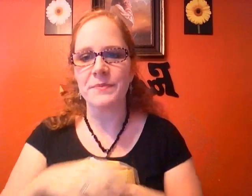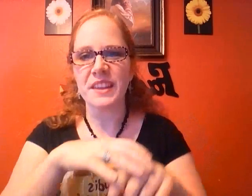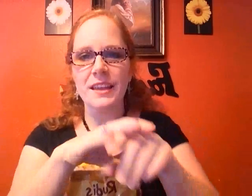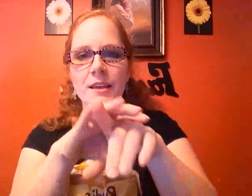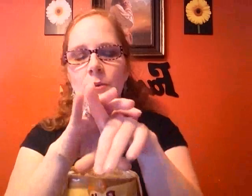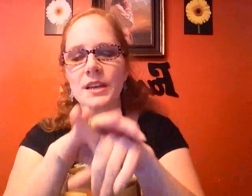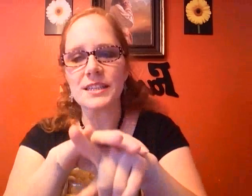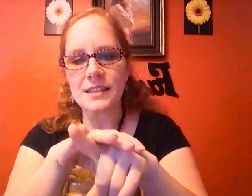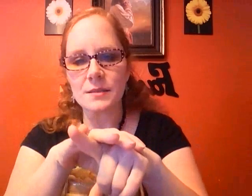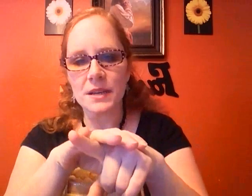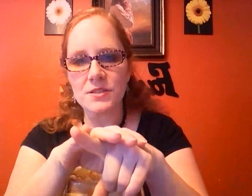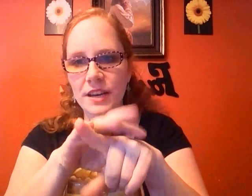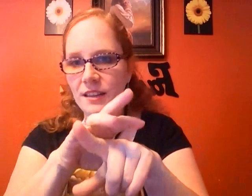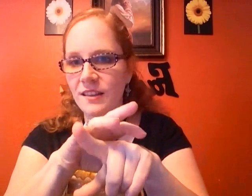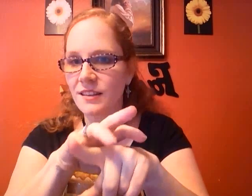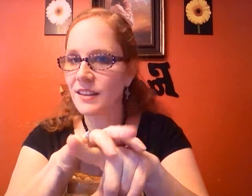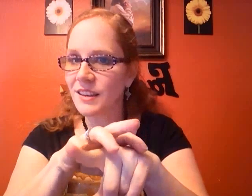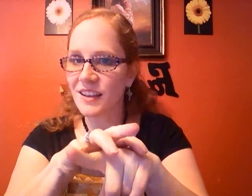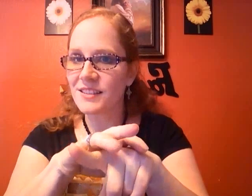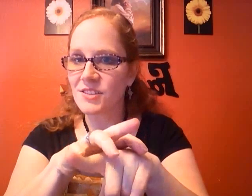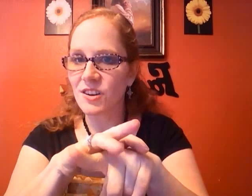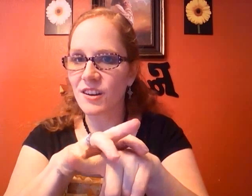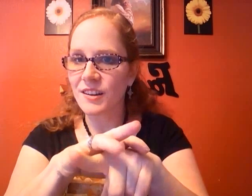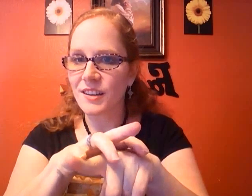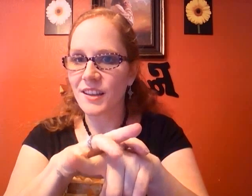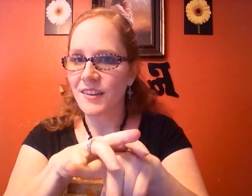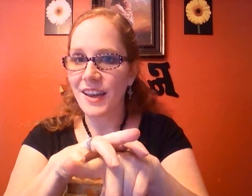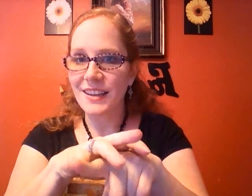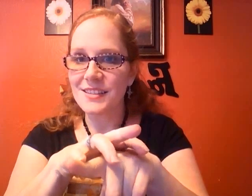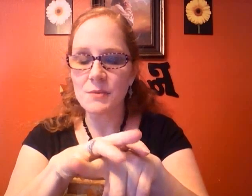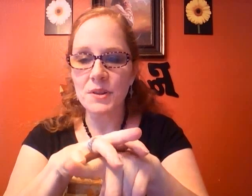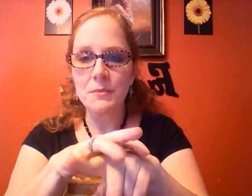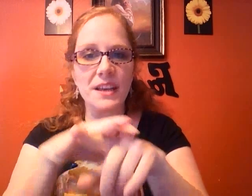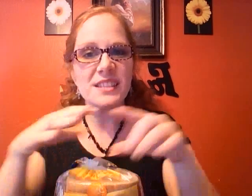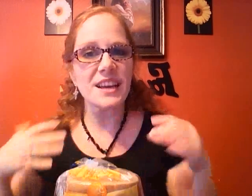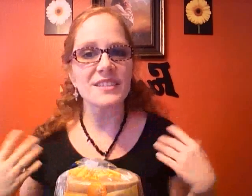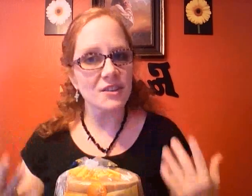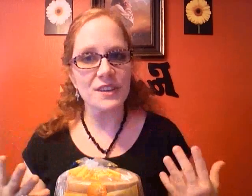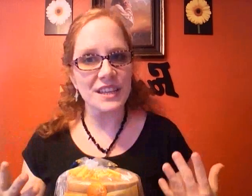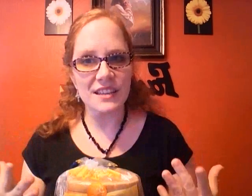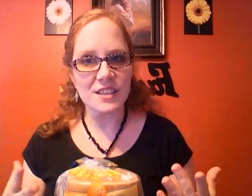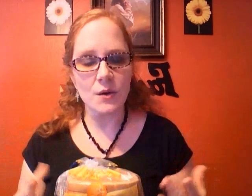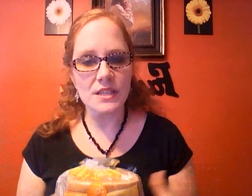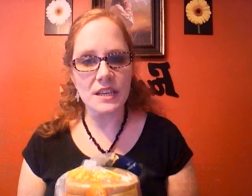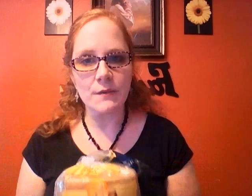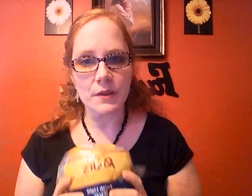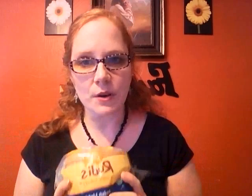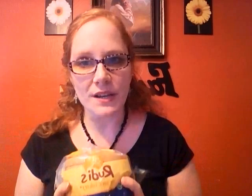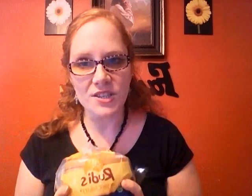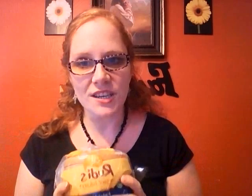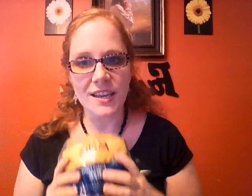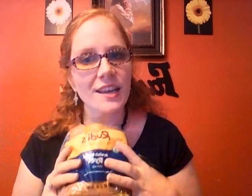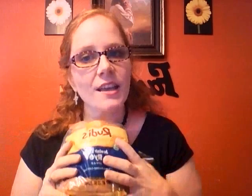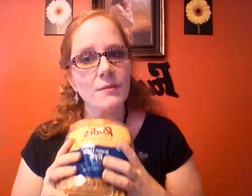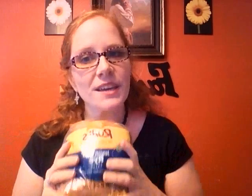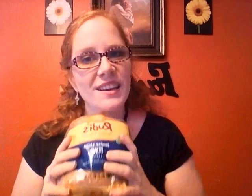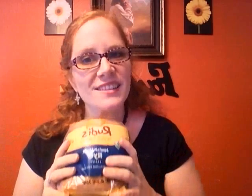we're gonna test my strength nice and strong okay simple and basic I don't really need to go into any further questioning because